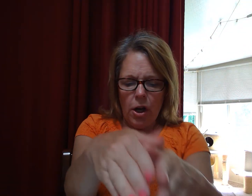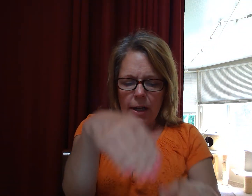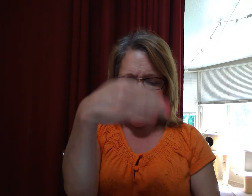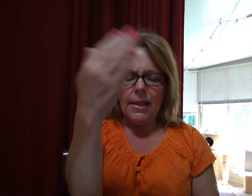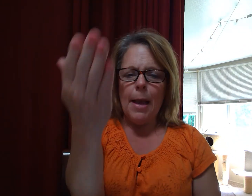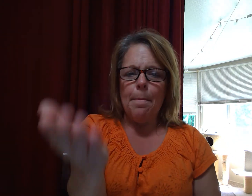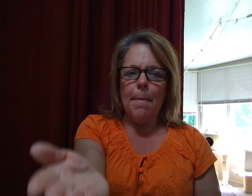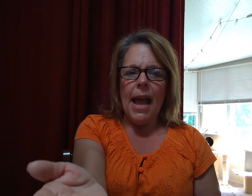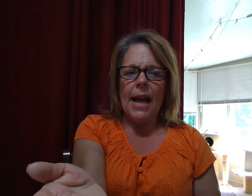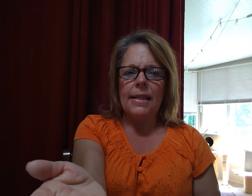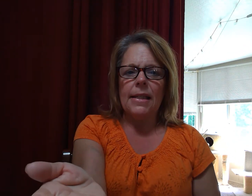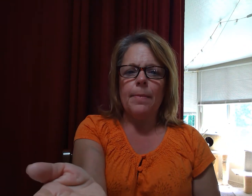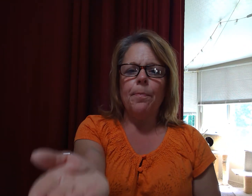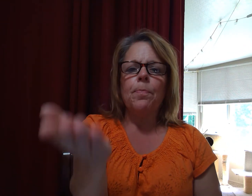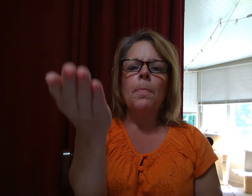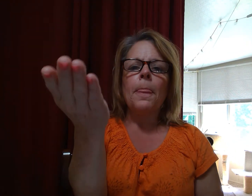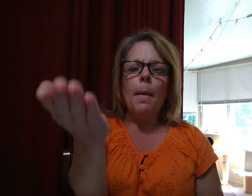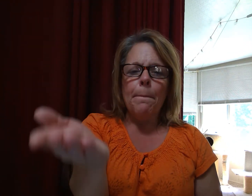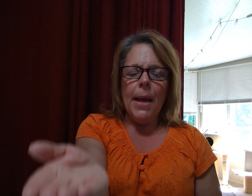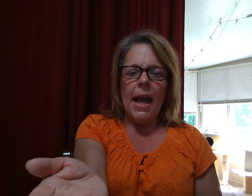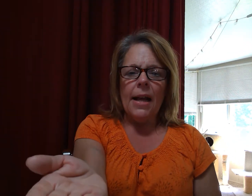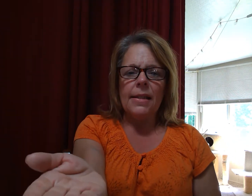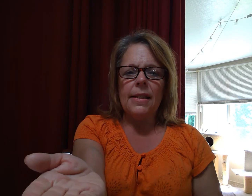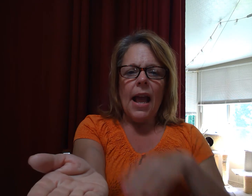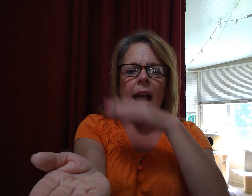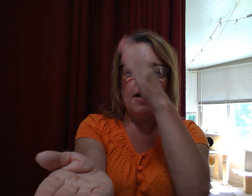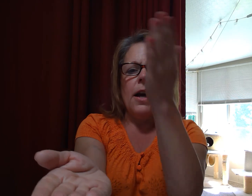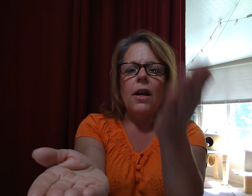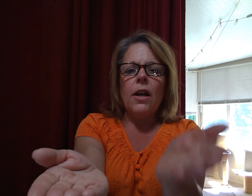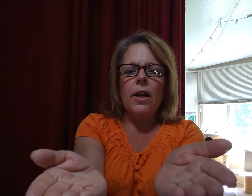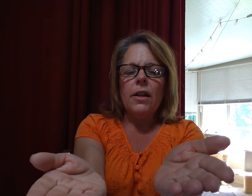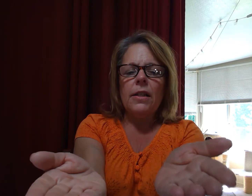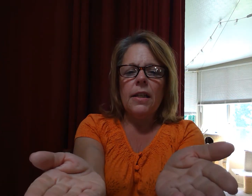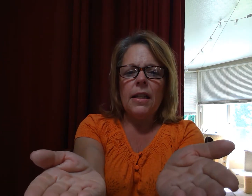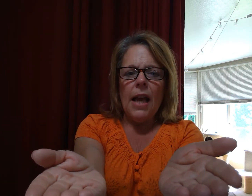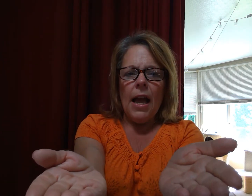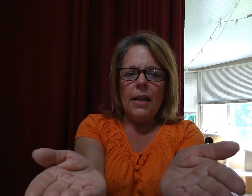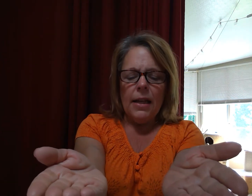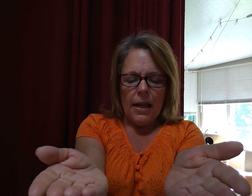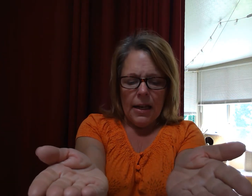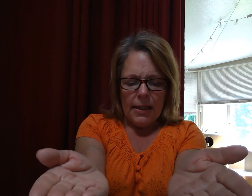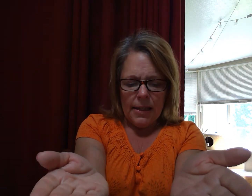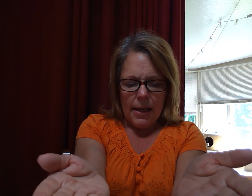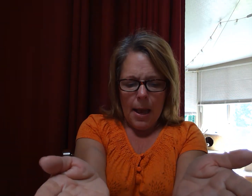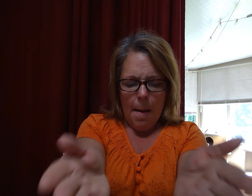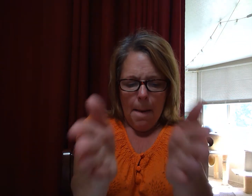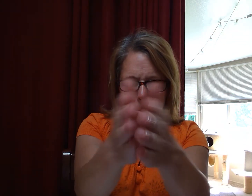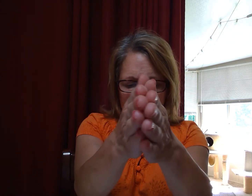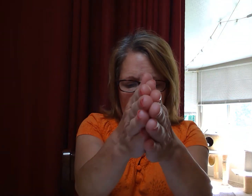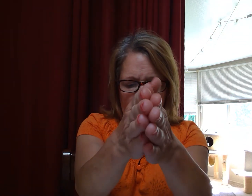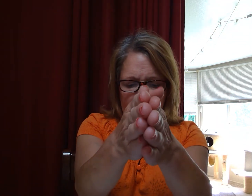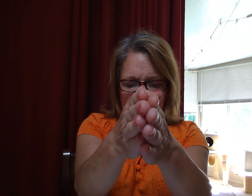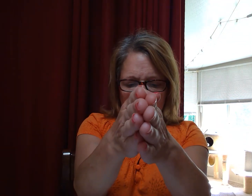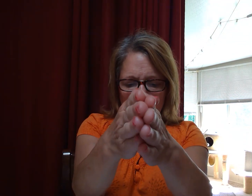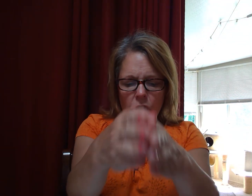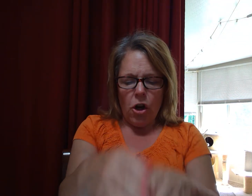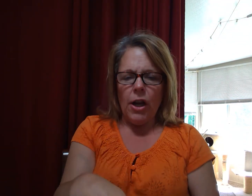Good. Say mass. Mass. Add k to the end and it's mask. Good.